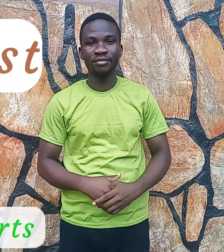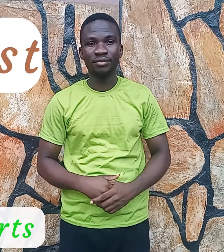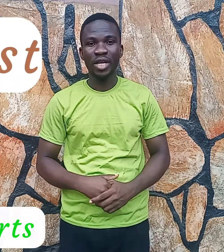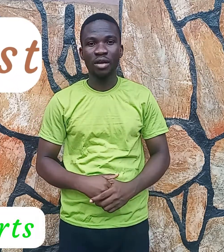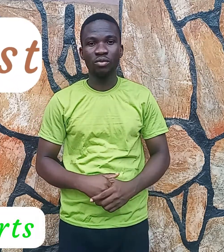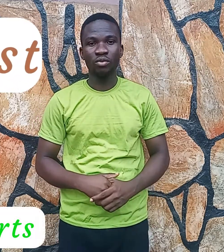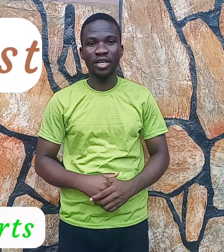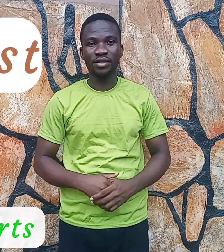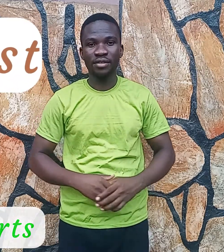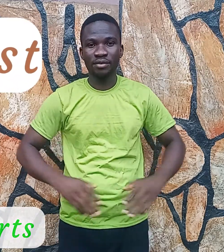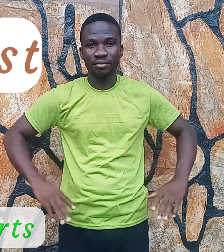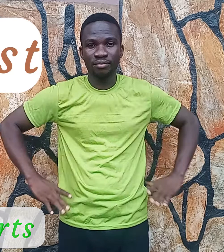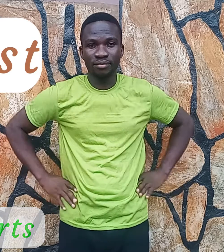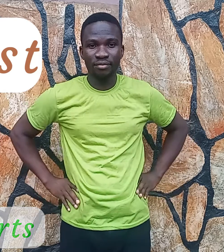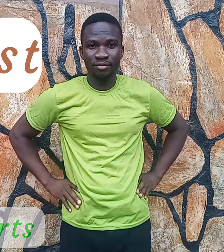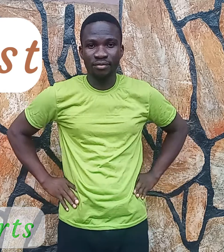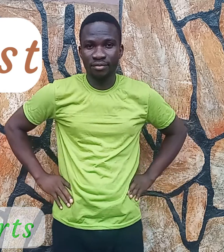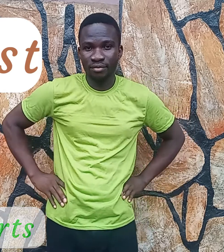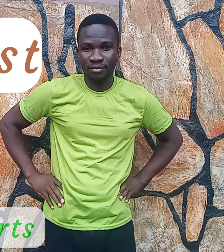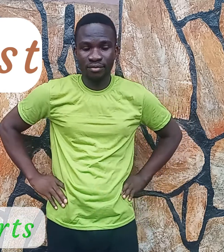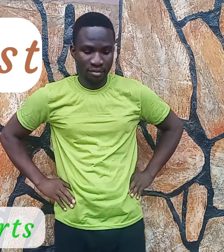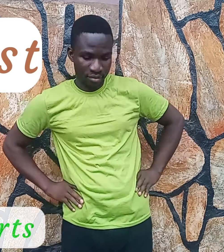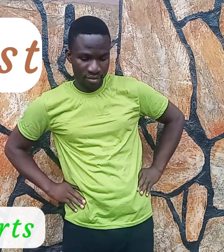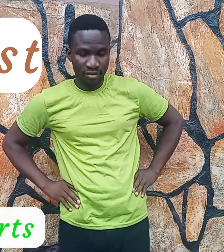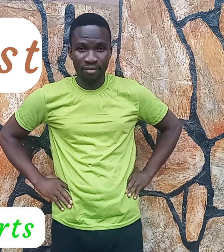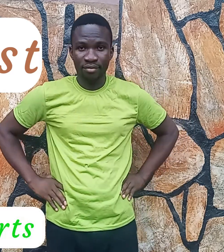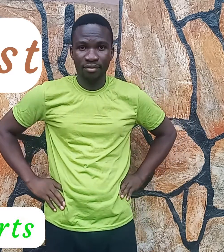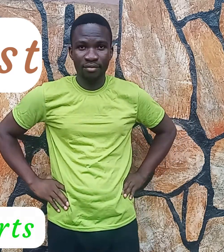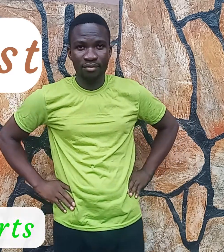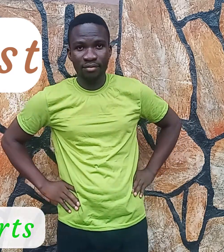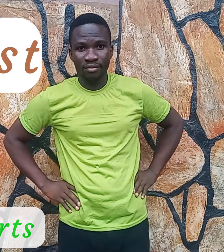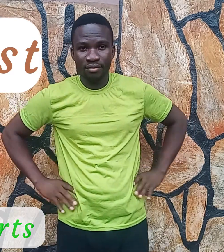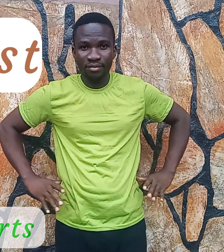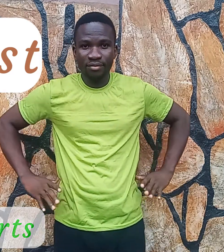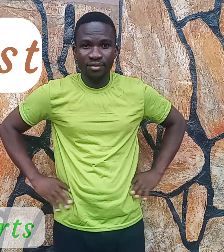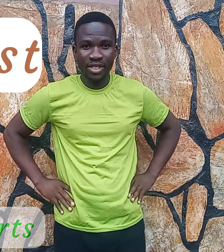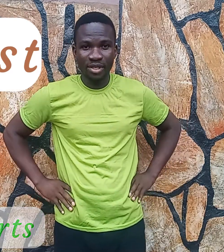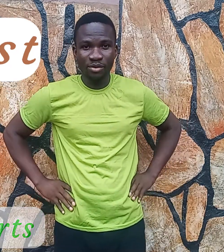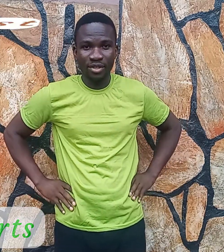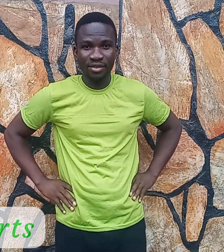Waste. Waste. Waste. is the waist.